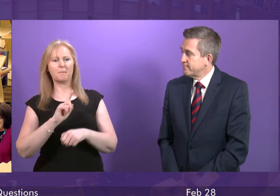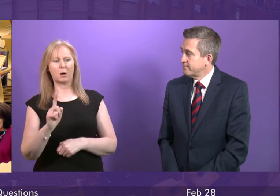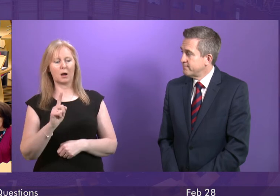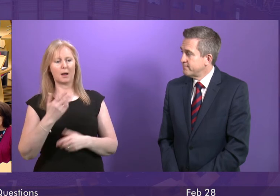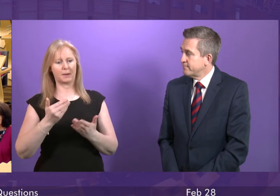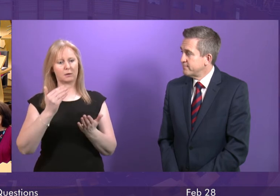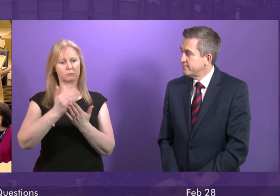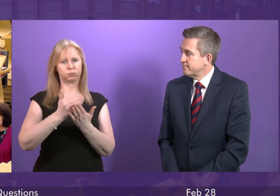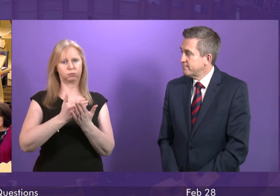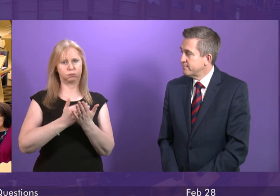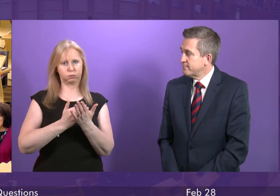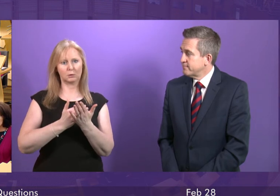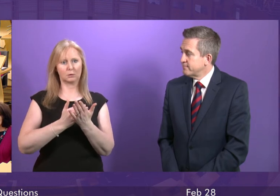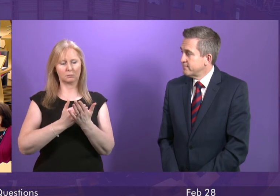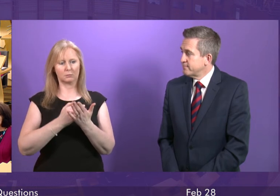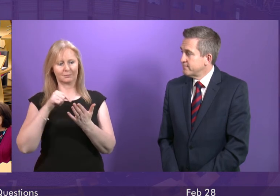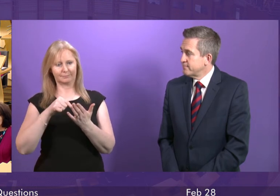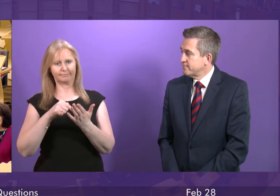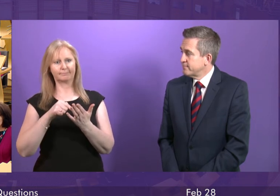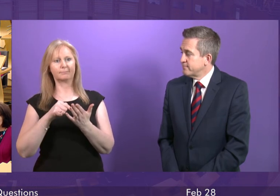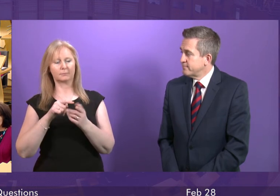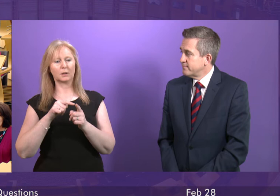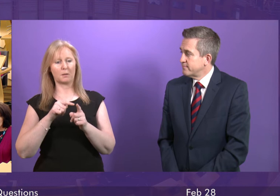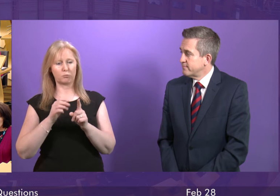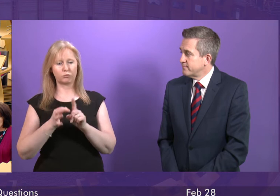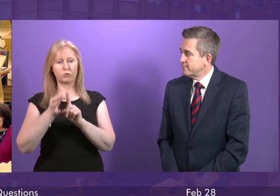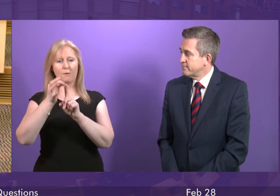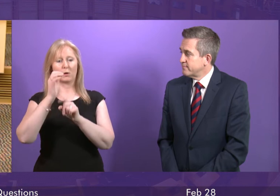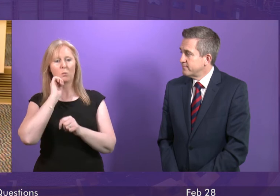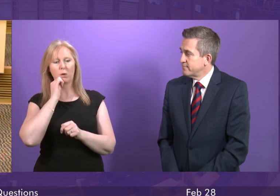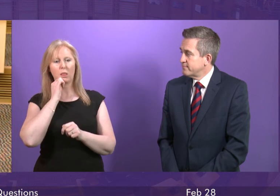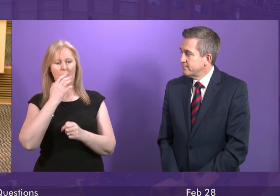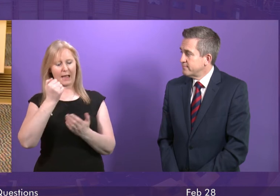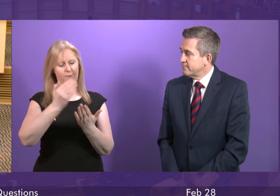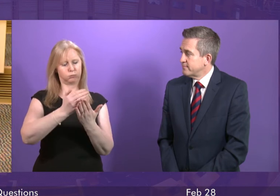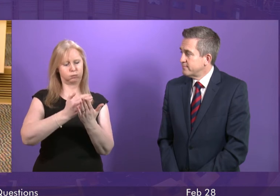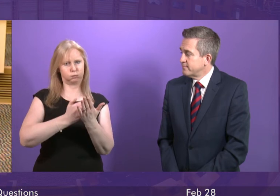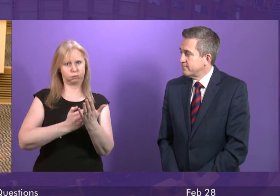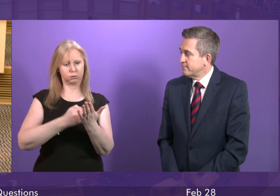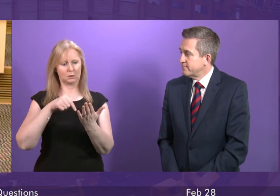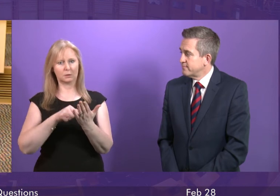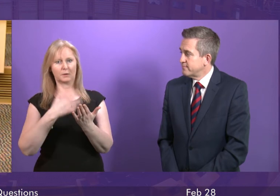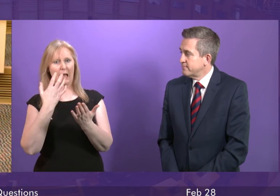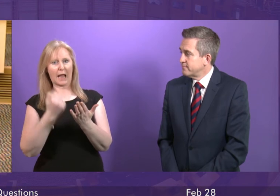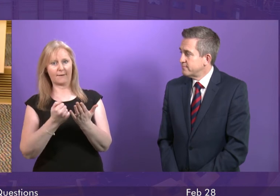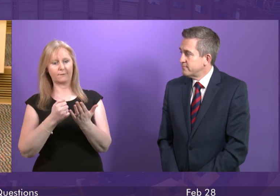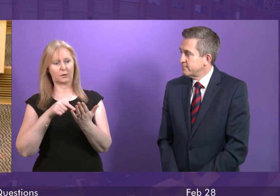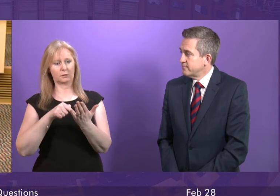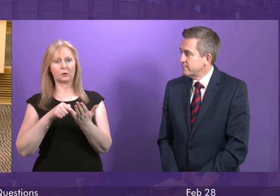challenge and the trajectory that waiting times improvement would take. It's all set out there in black and white in the waiting times improvement plan.